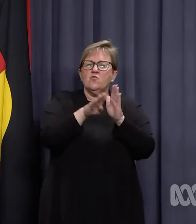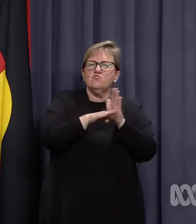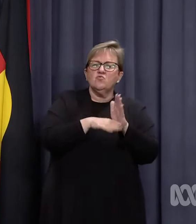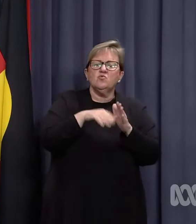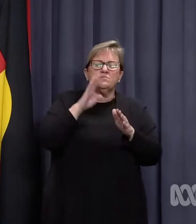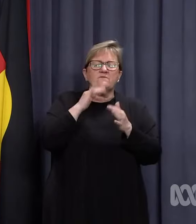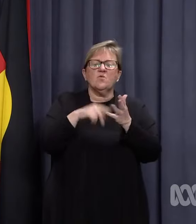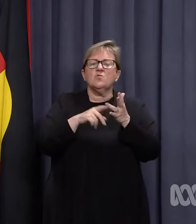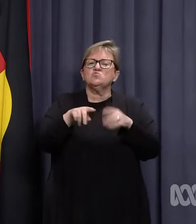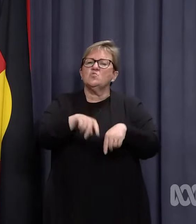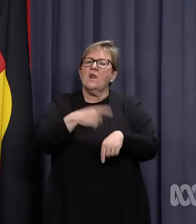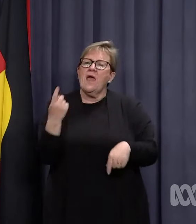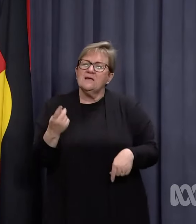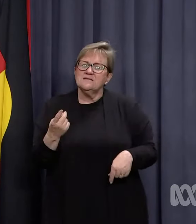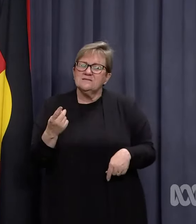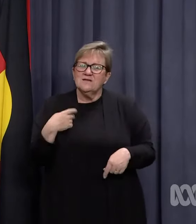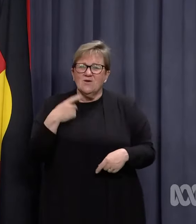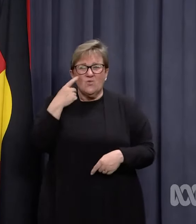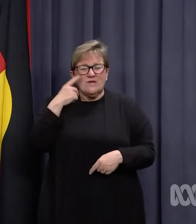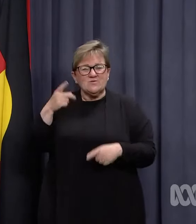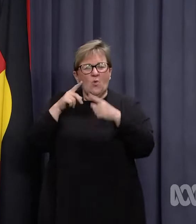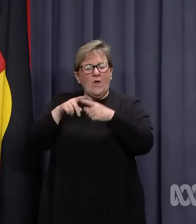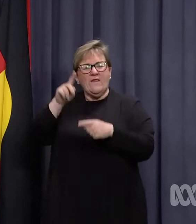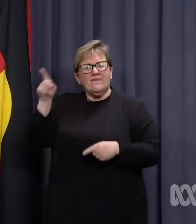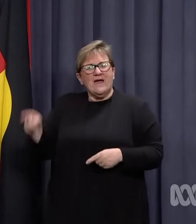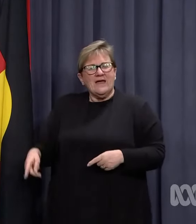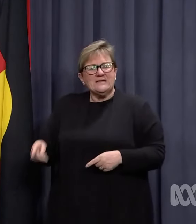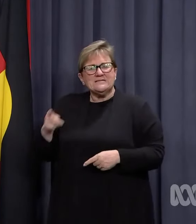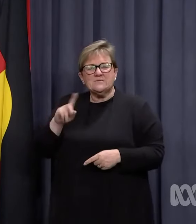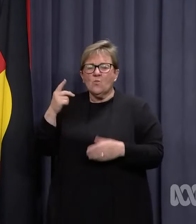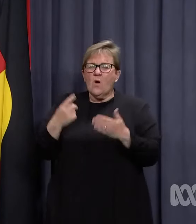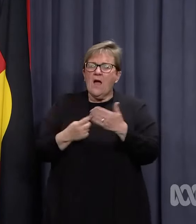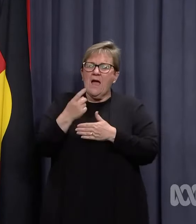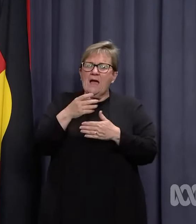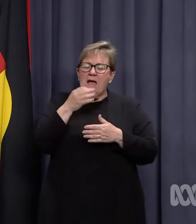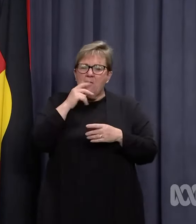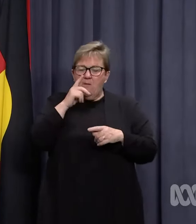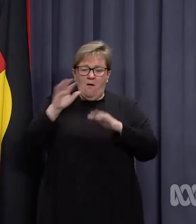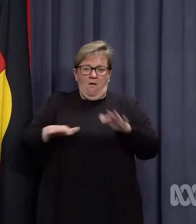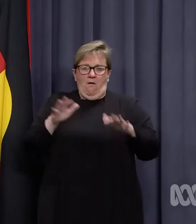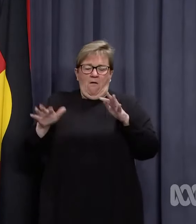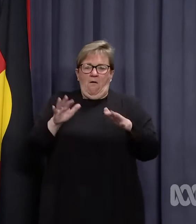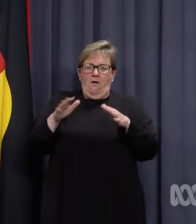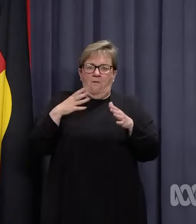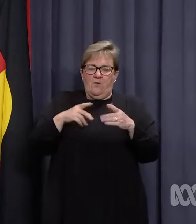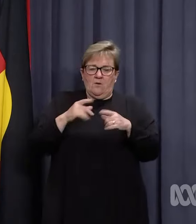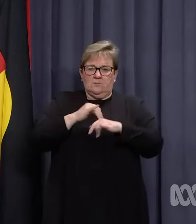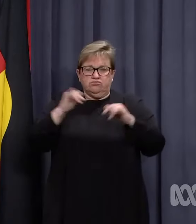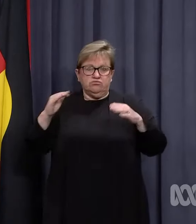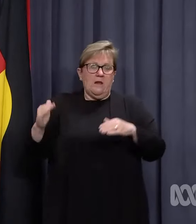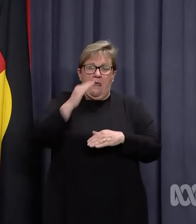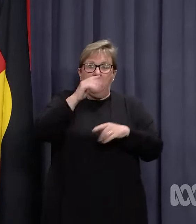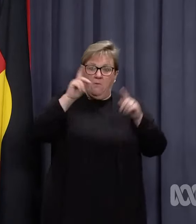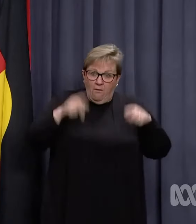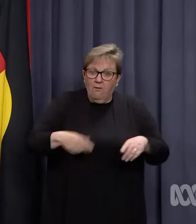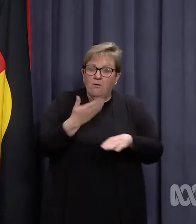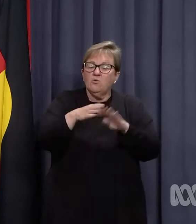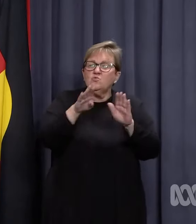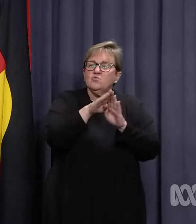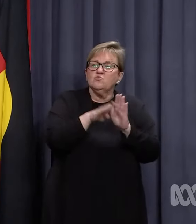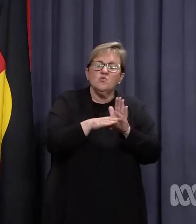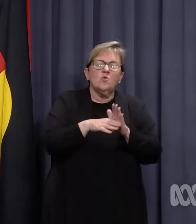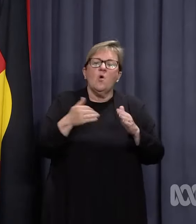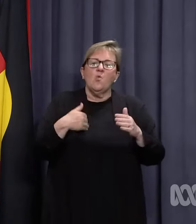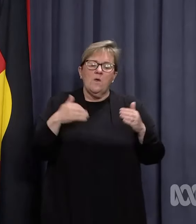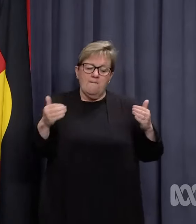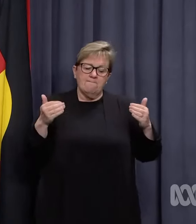too late. We saw from the experience over east that there was a bit of a scramble to do it during the very high caseload setting. So